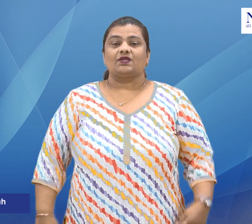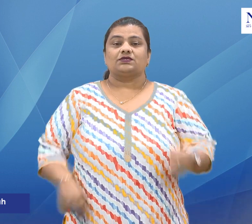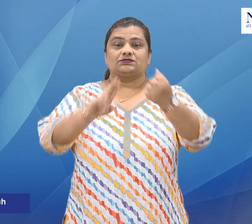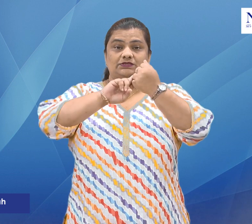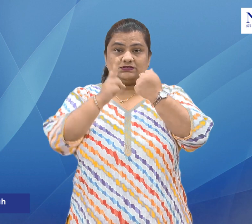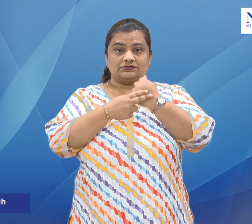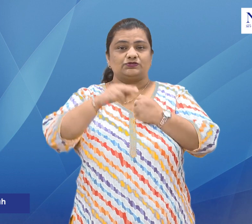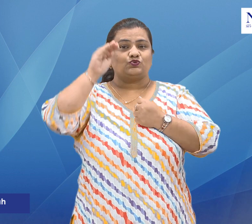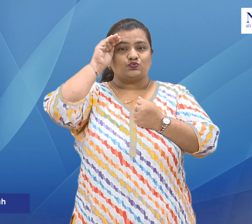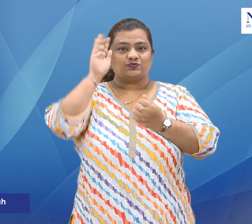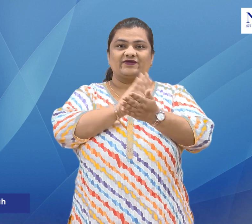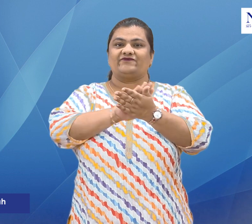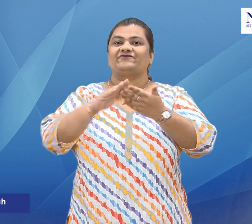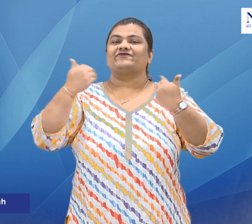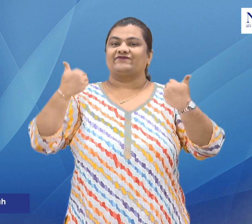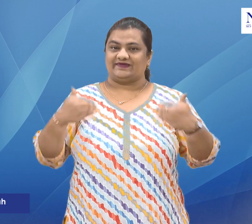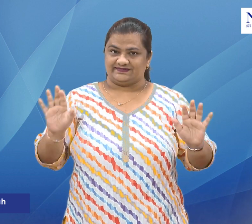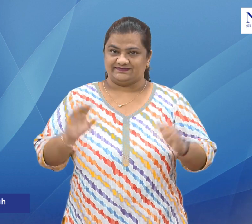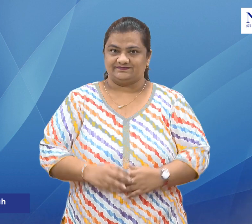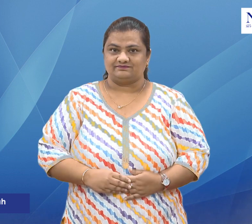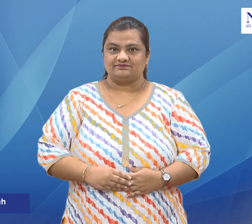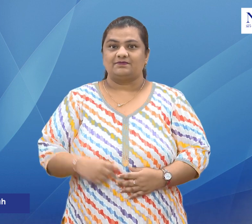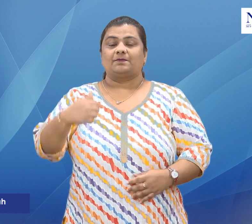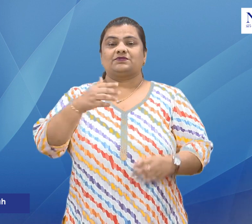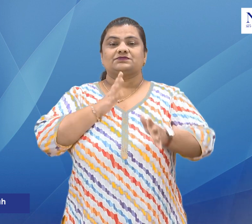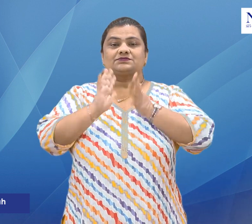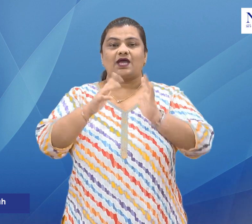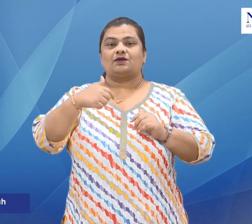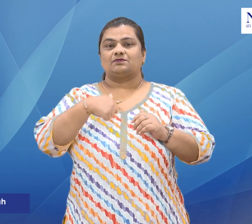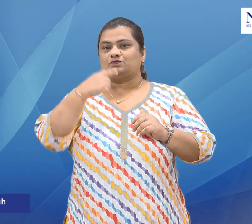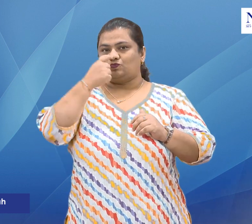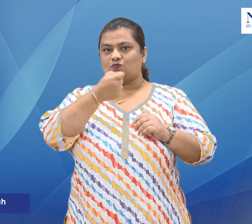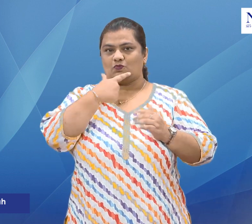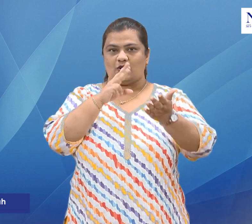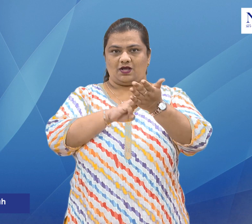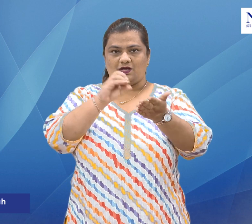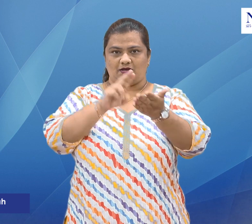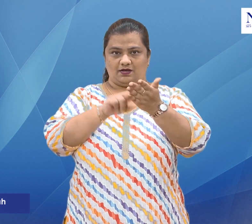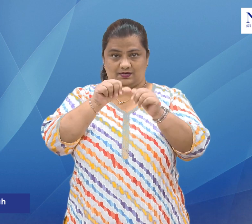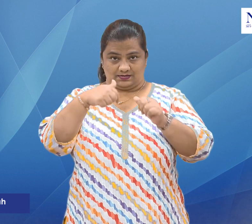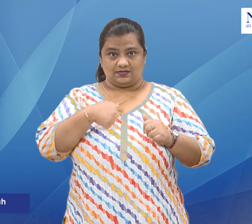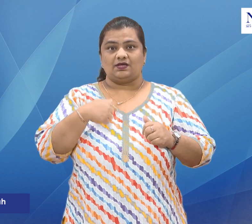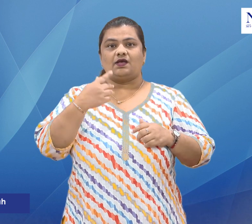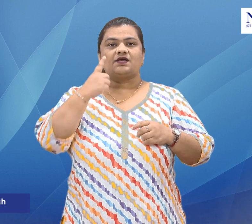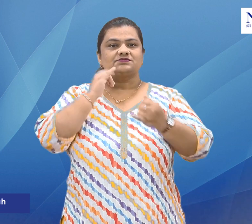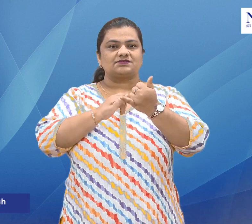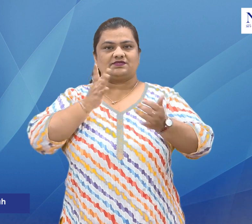With this news, we come to the end of NISH News Weekly Broadcast. I am Mona Shah, ISL Faculty at NISH, signing the news for you